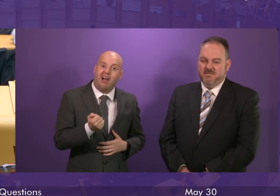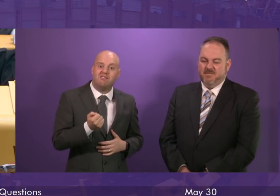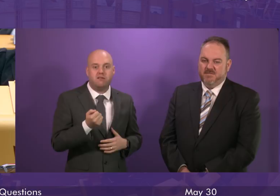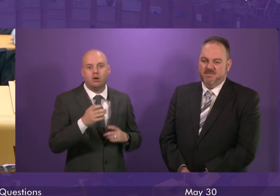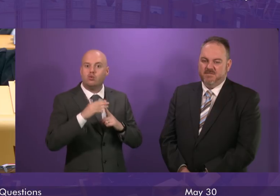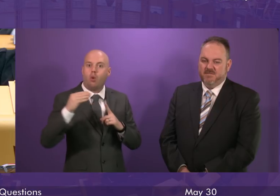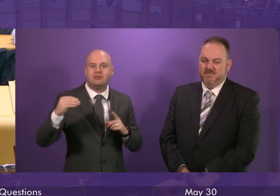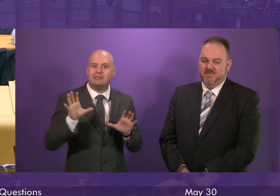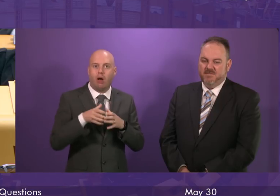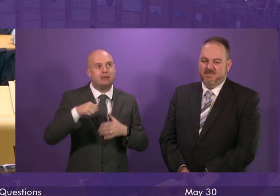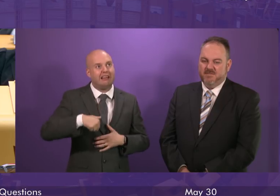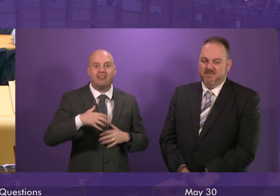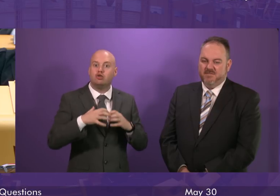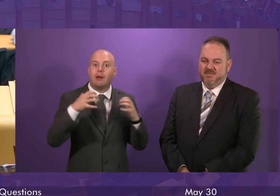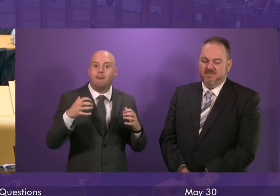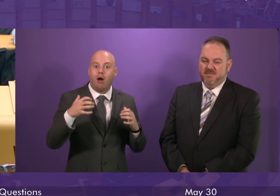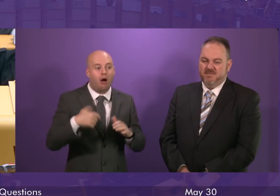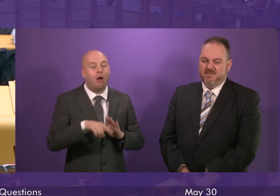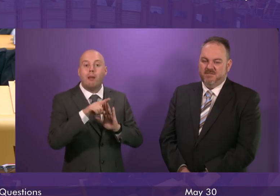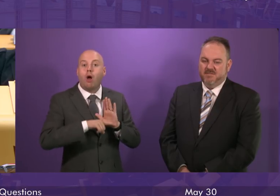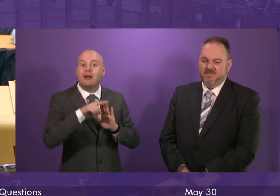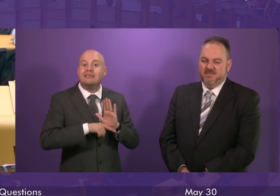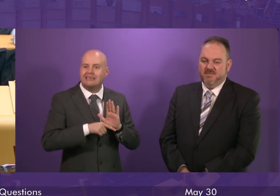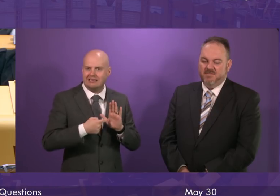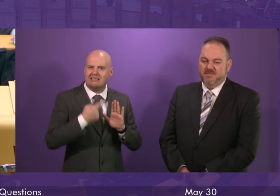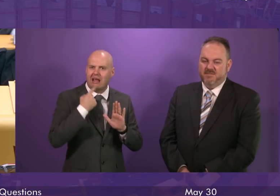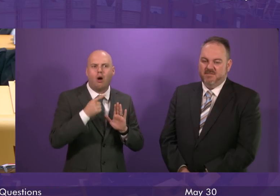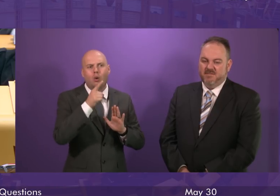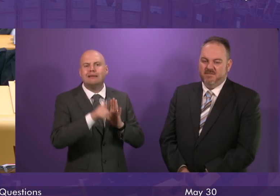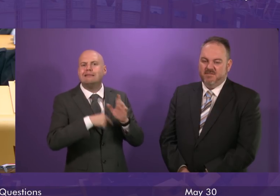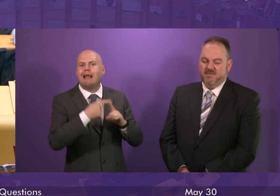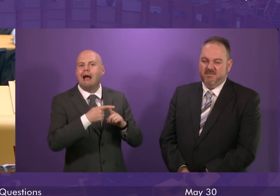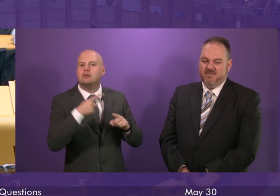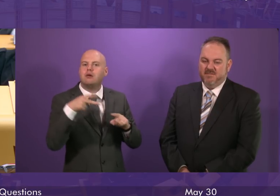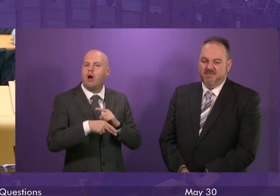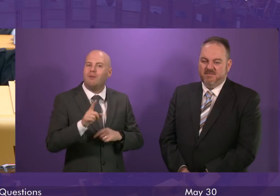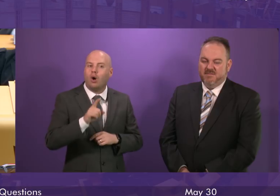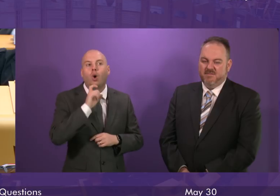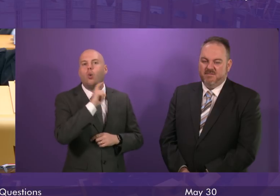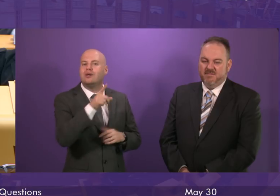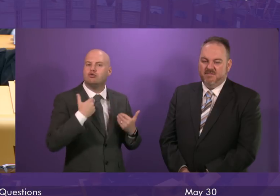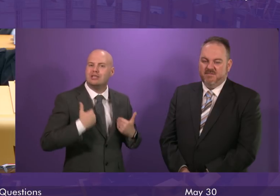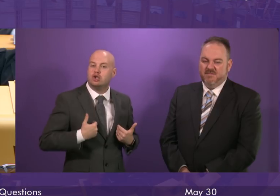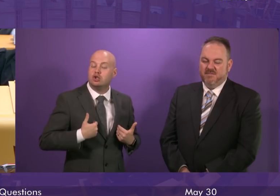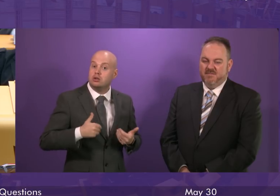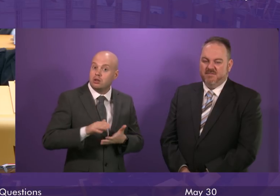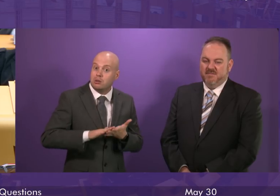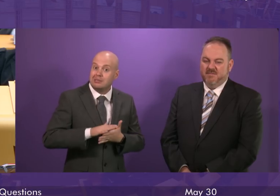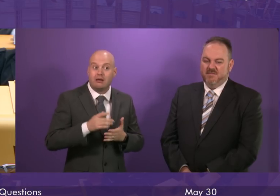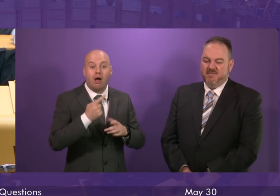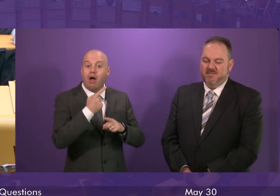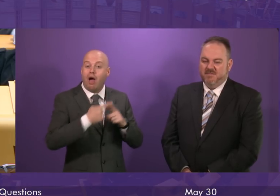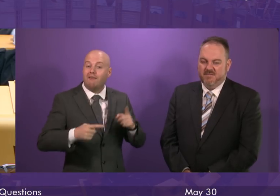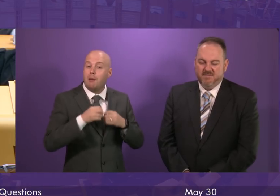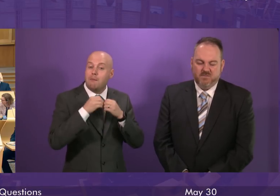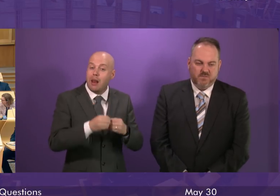policy they have managed to come forward with in recent years is to give tax cuts to the riches, which would take half a billion pounds out of public services